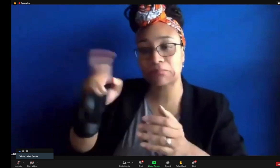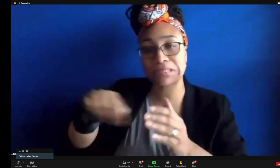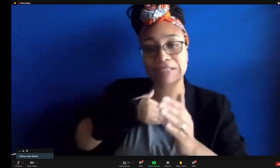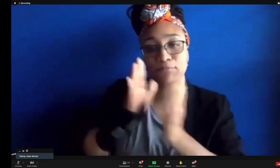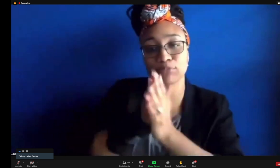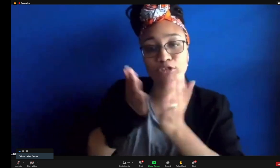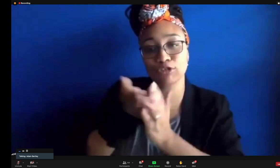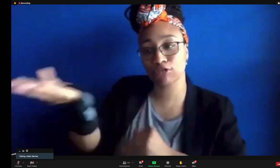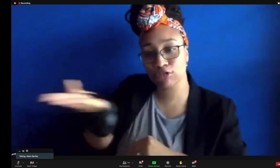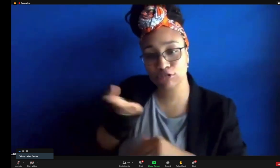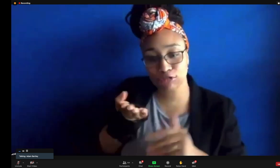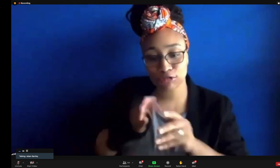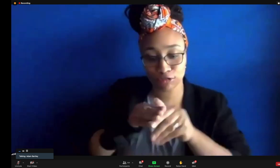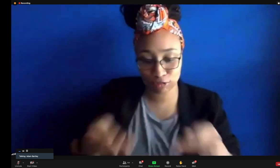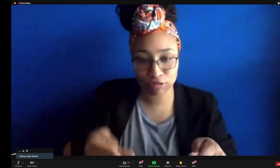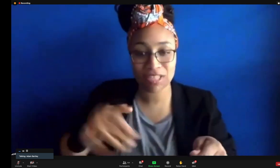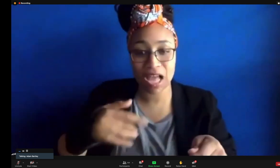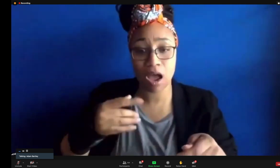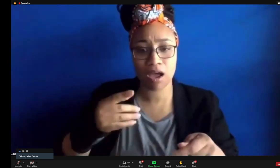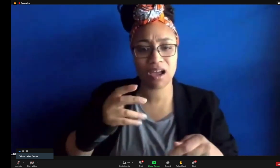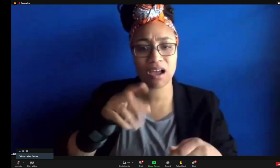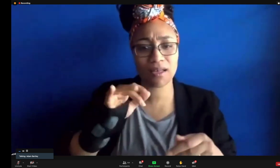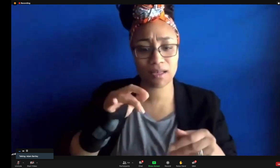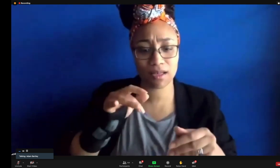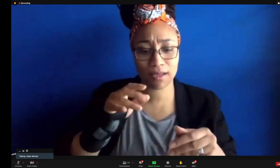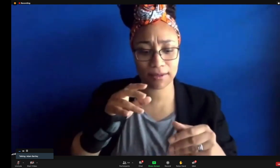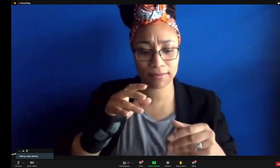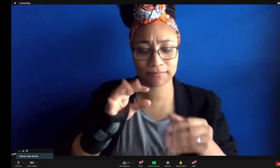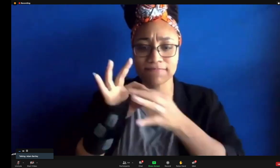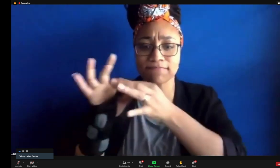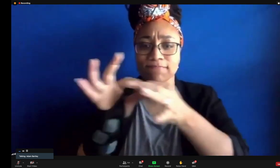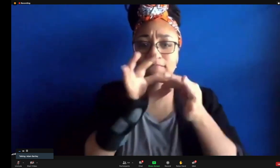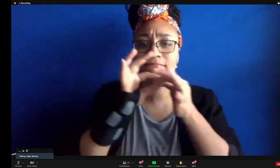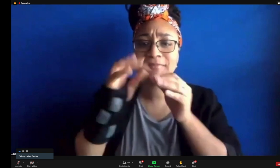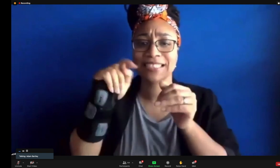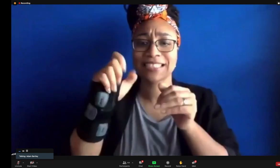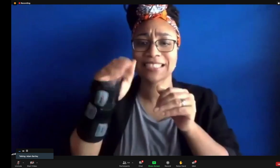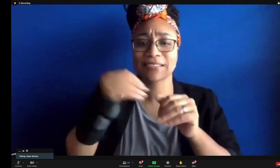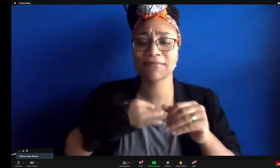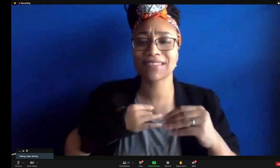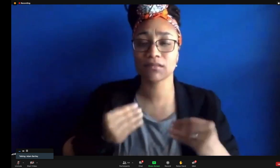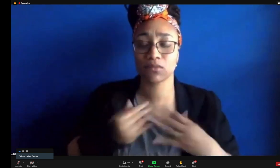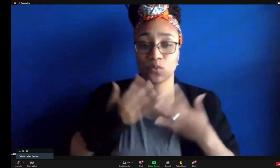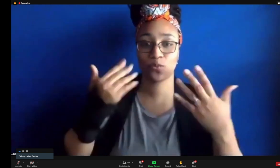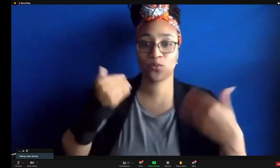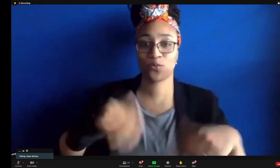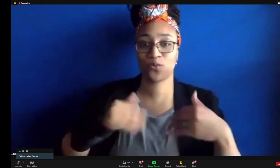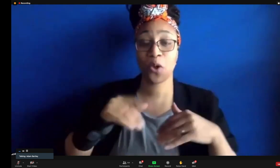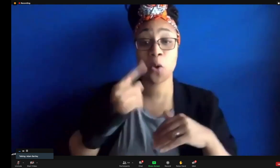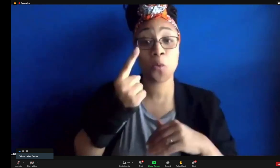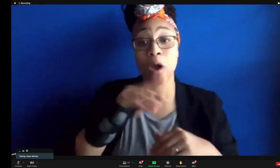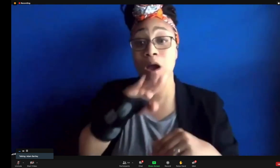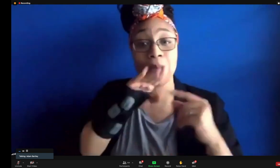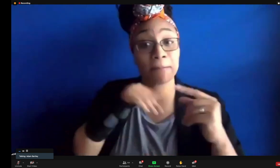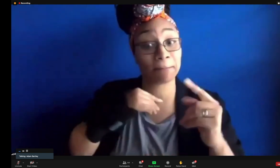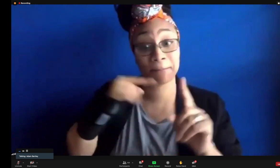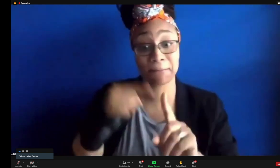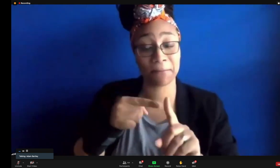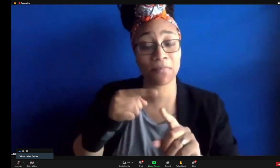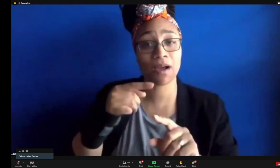the book there. And so get the line, need a line. And just working together as a team was so important to this.